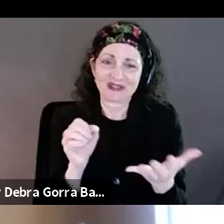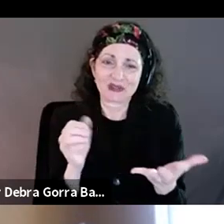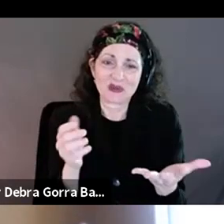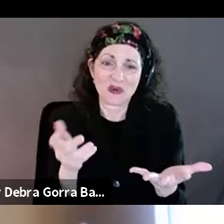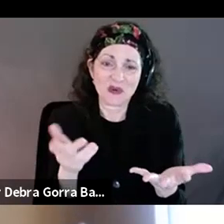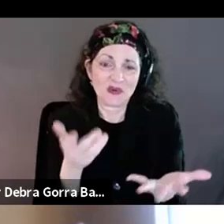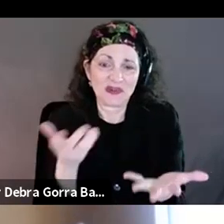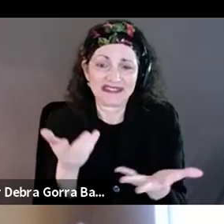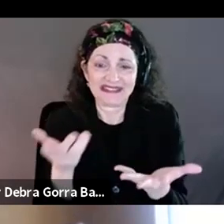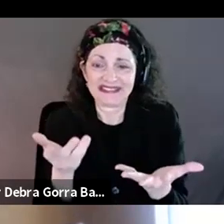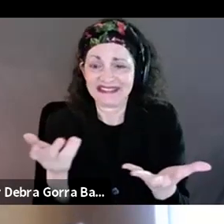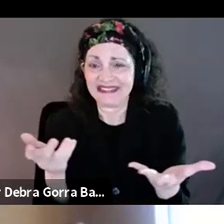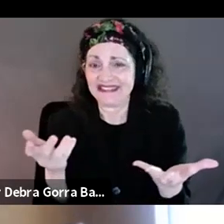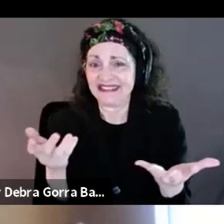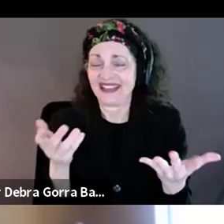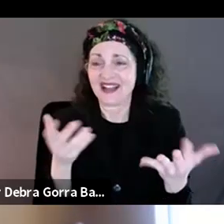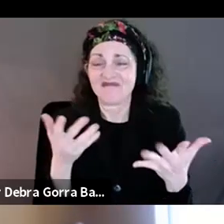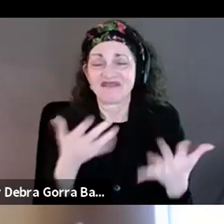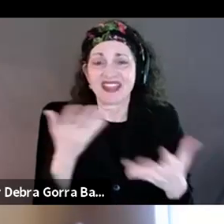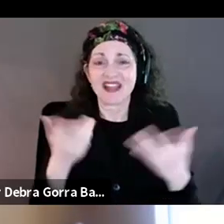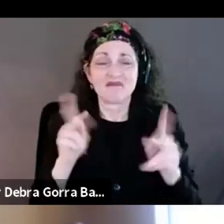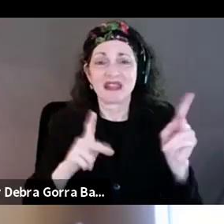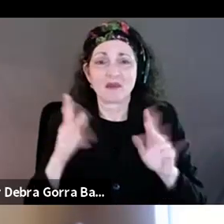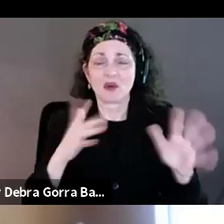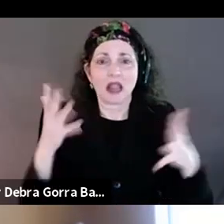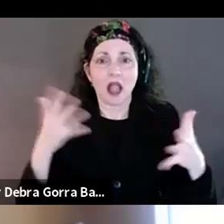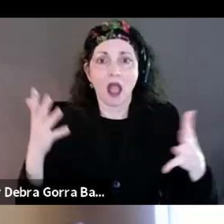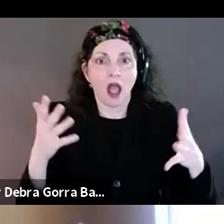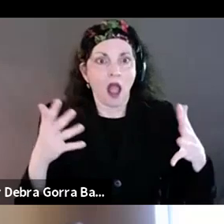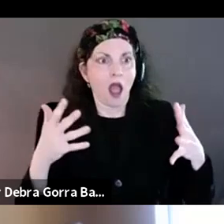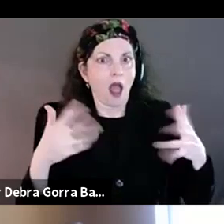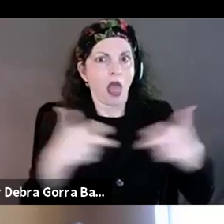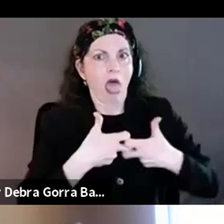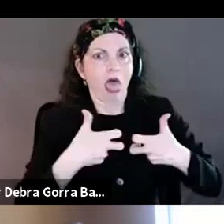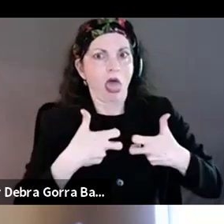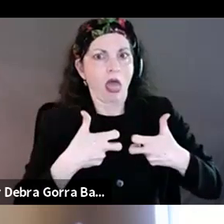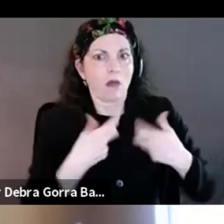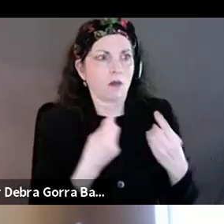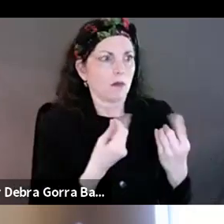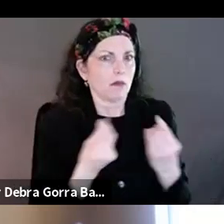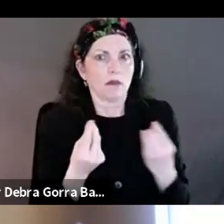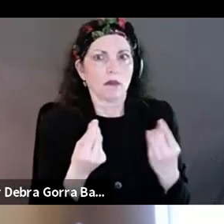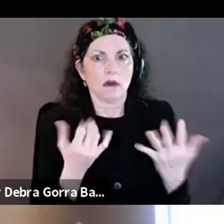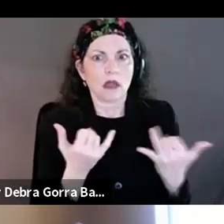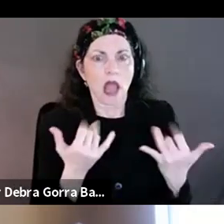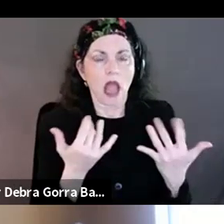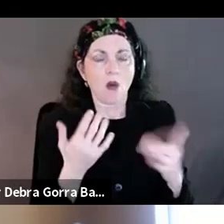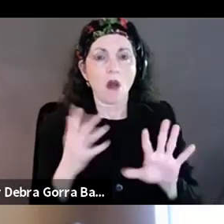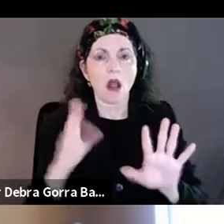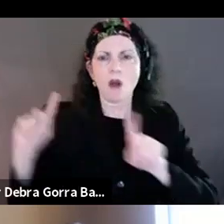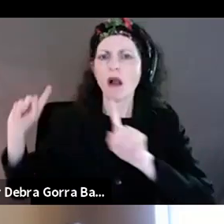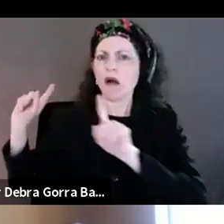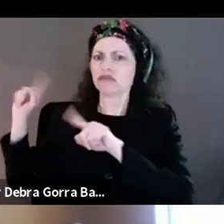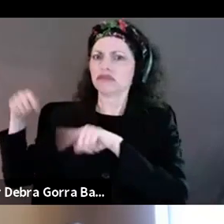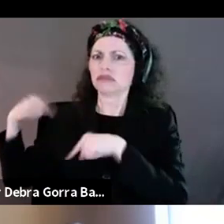there was this, you know, what are we going to do based on what traditional impact campaigns kind of look